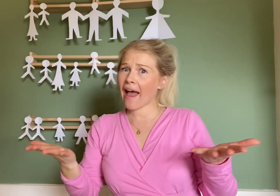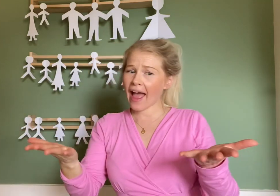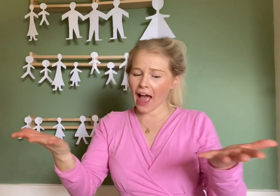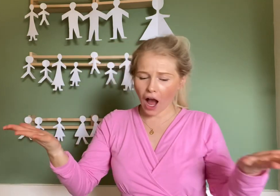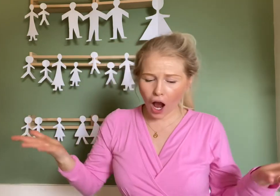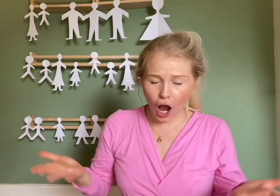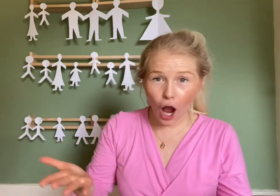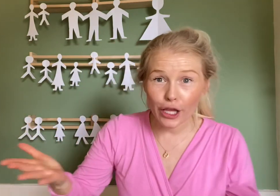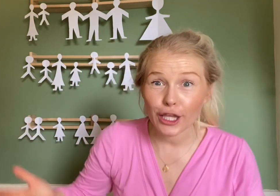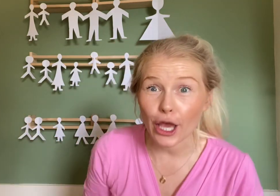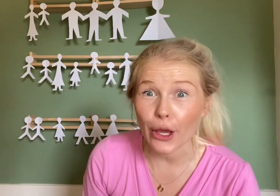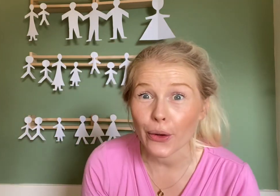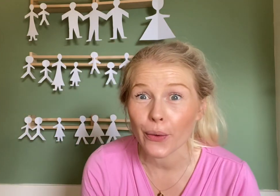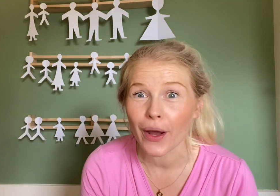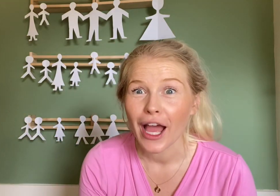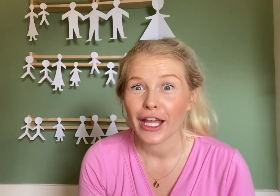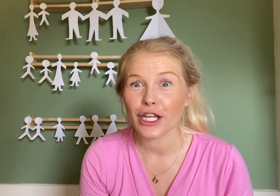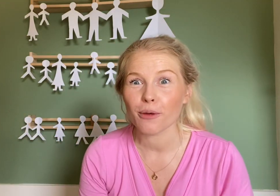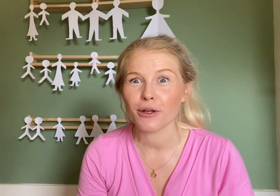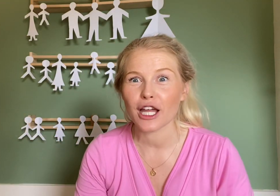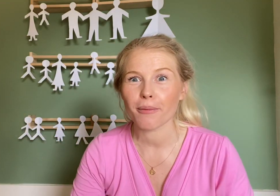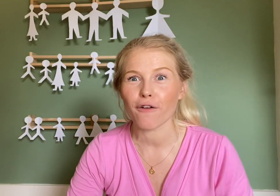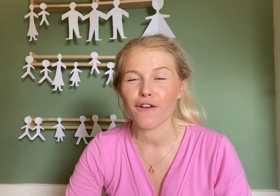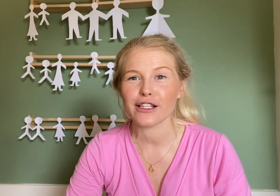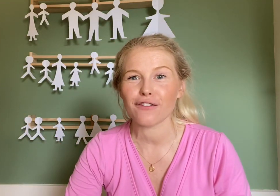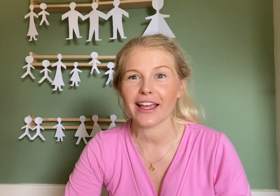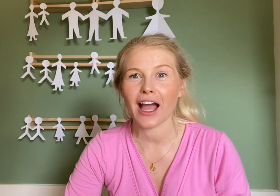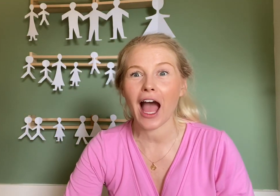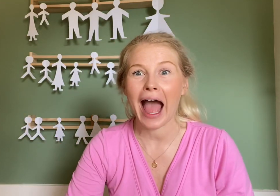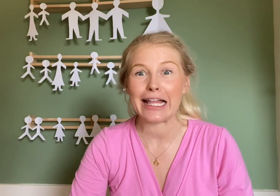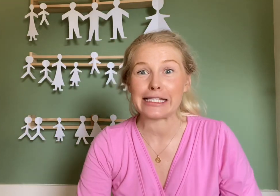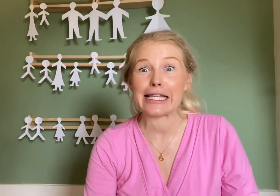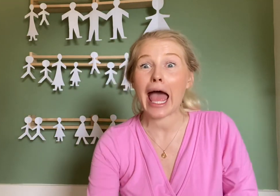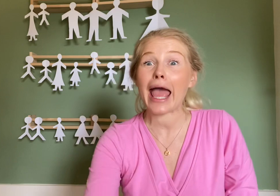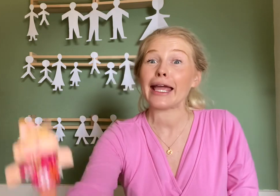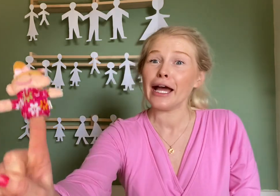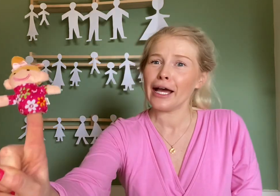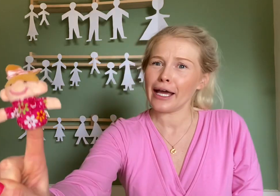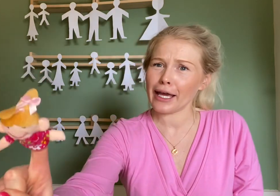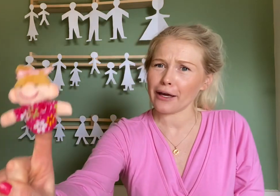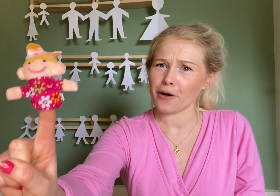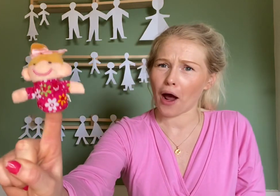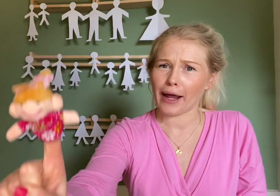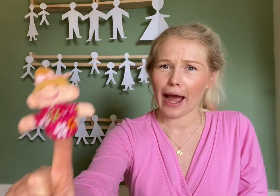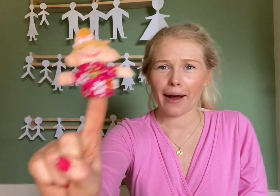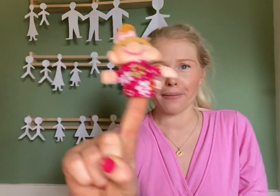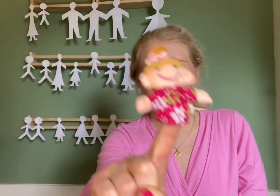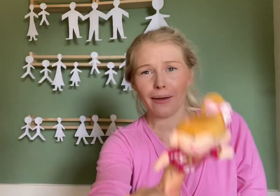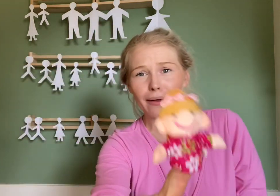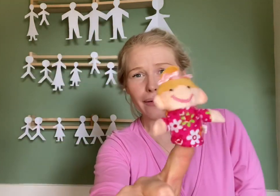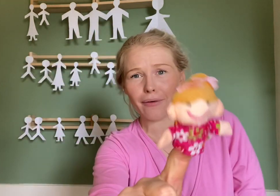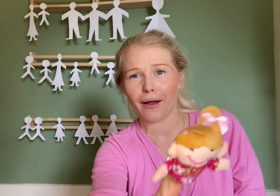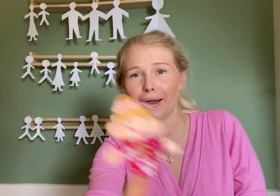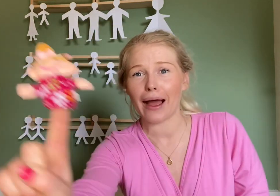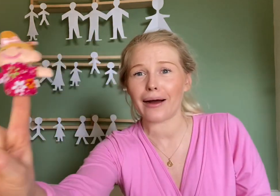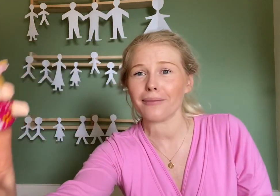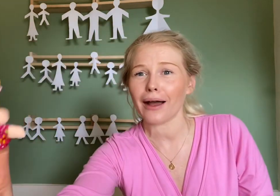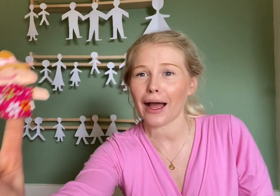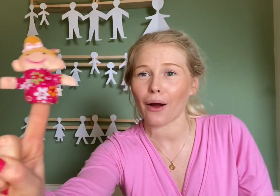are you? Can you put up your first finger and say, here I am, here I am. How